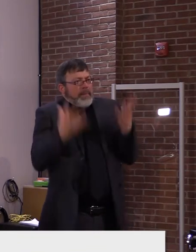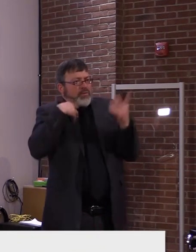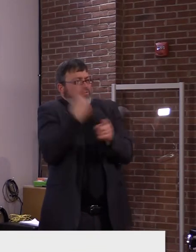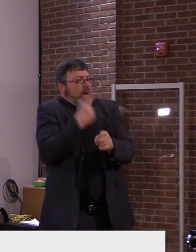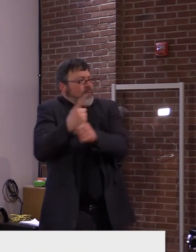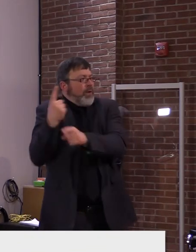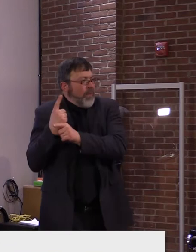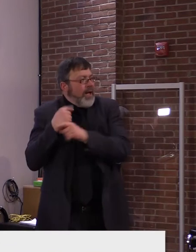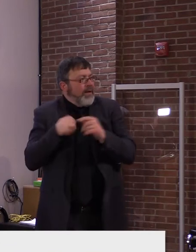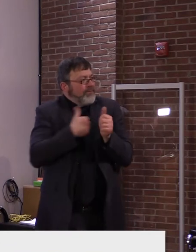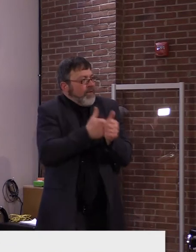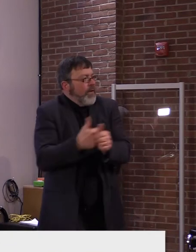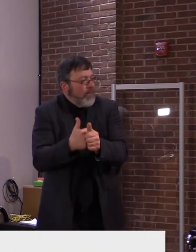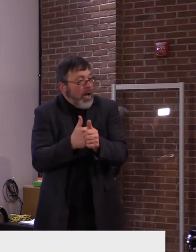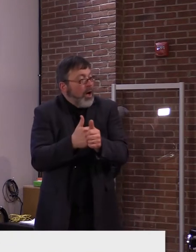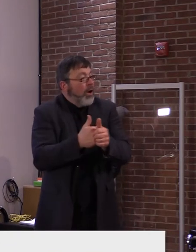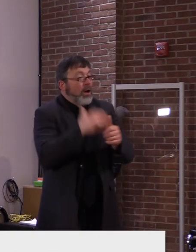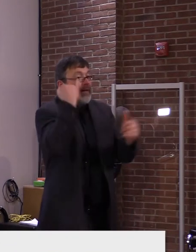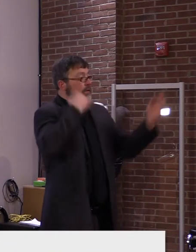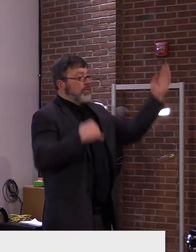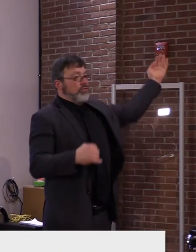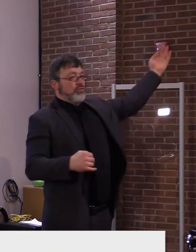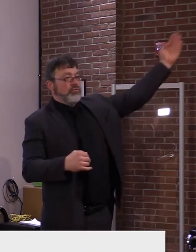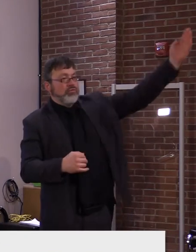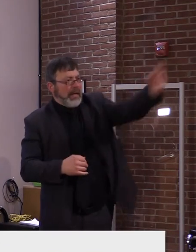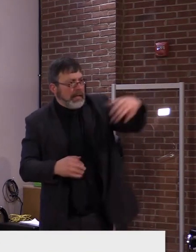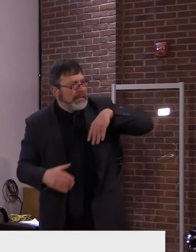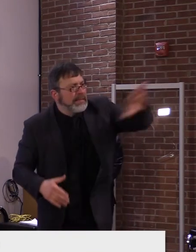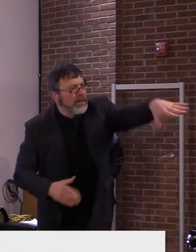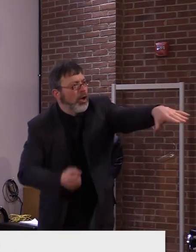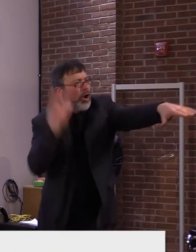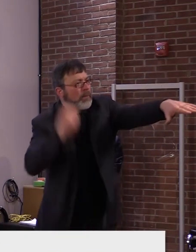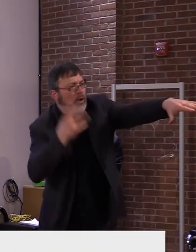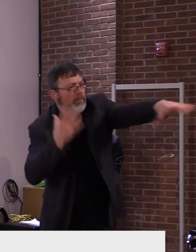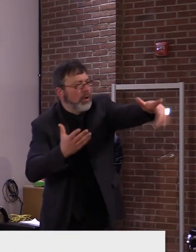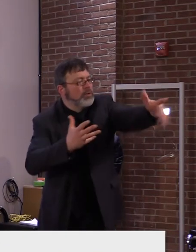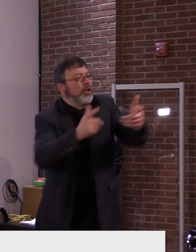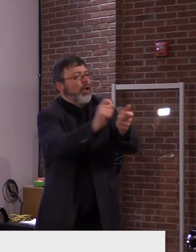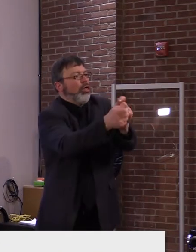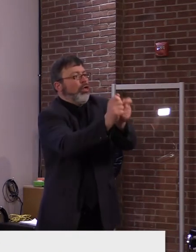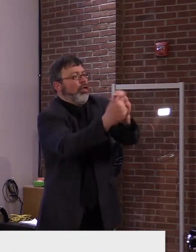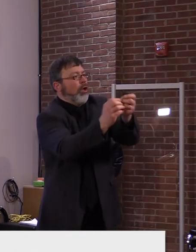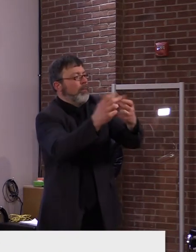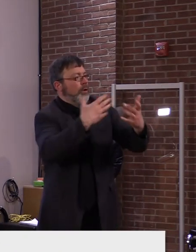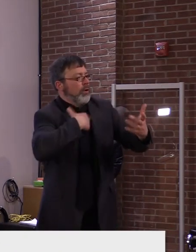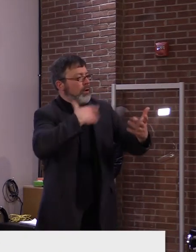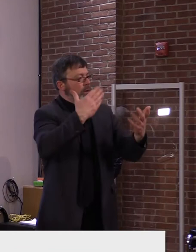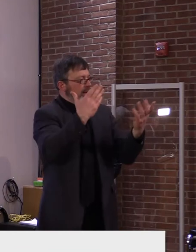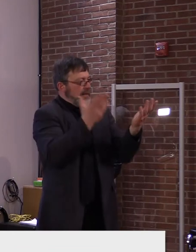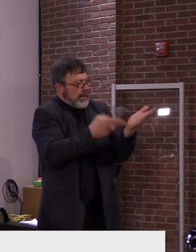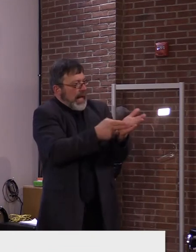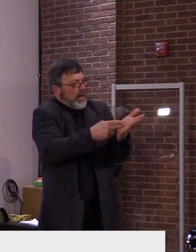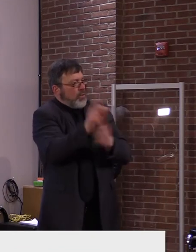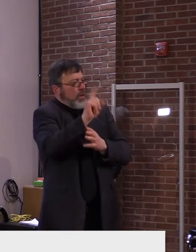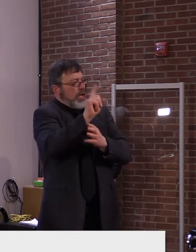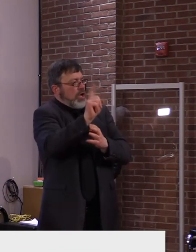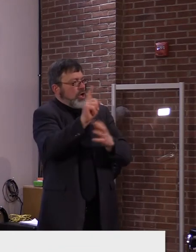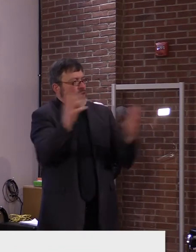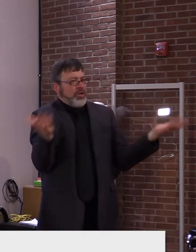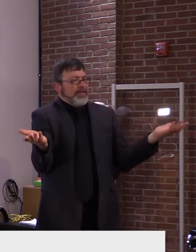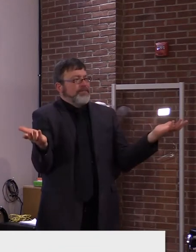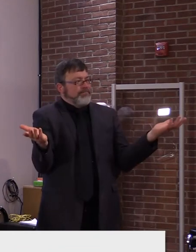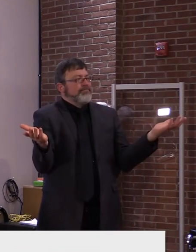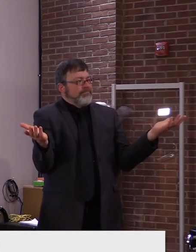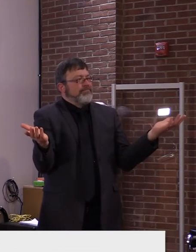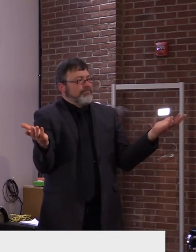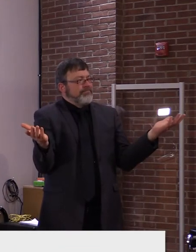FQHCs, uh, but we'd like to know where that, where that vaccine's going and how much they have and make sure that we're utilizing it to our full,